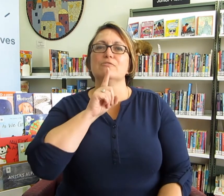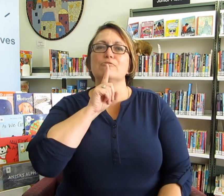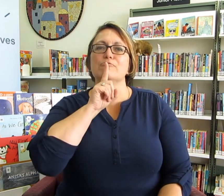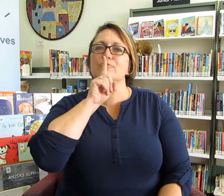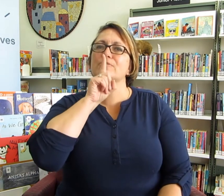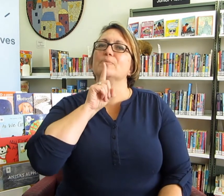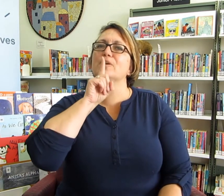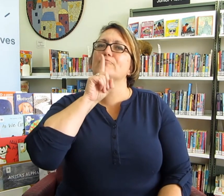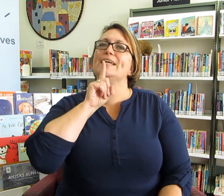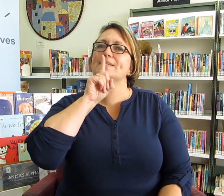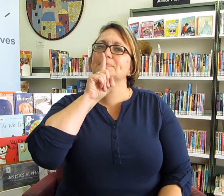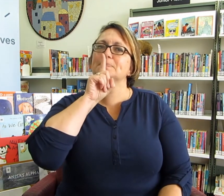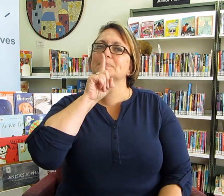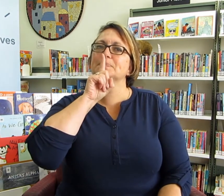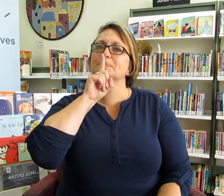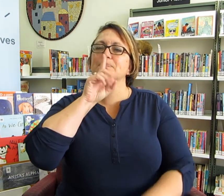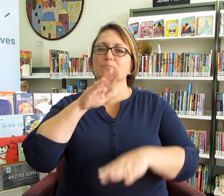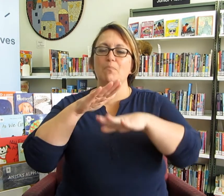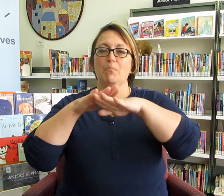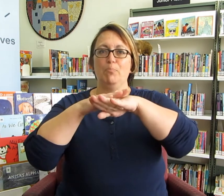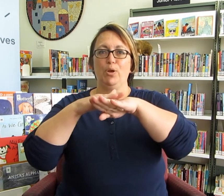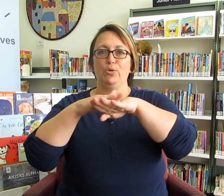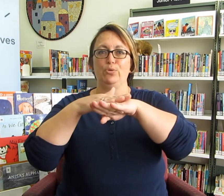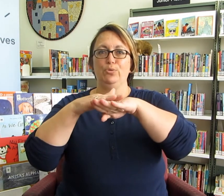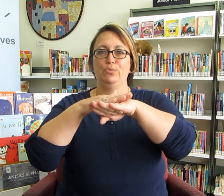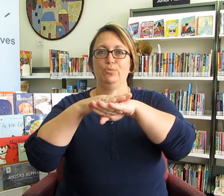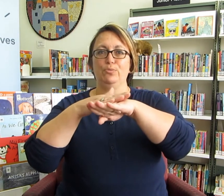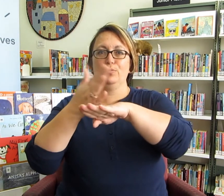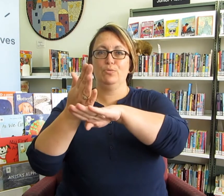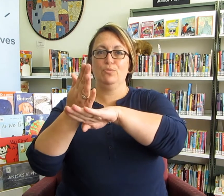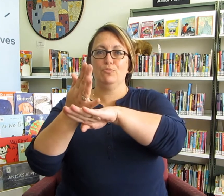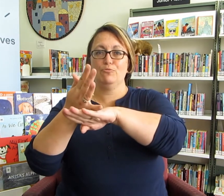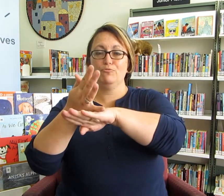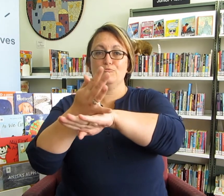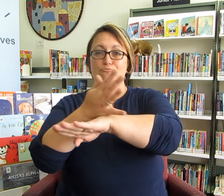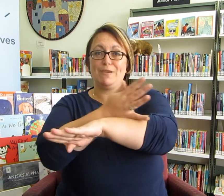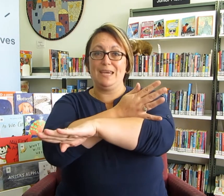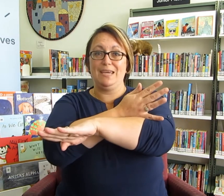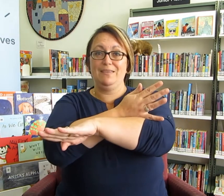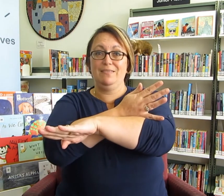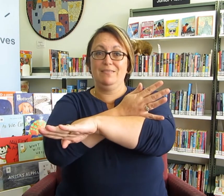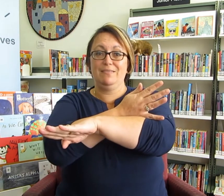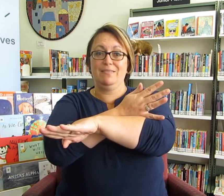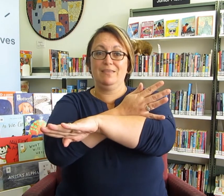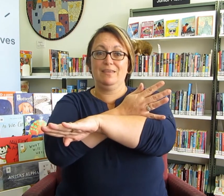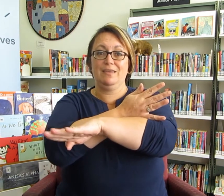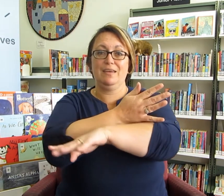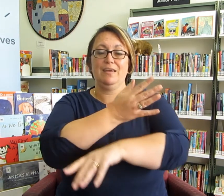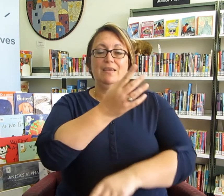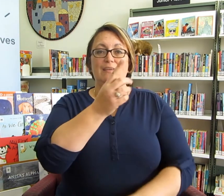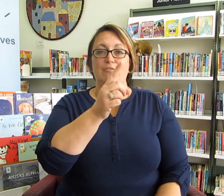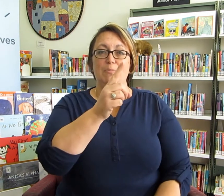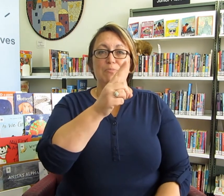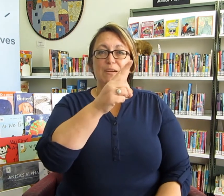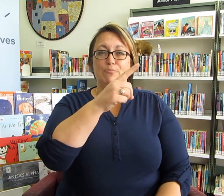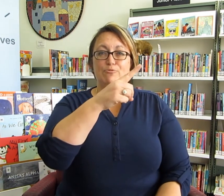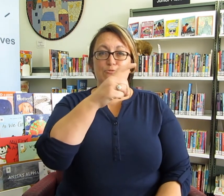So we've got red, blue, green. Now remember our prawn